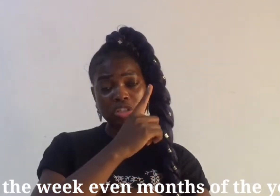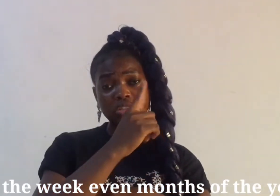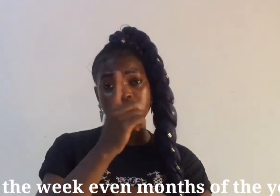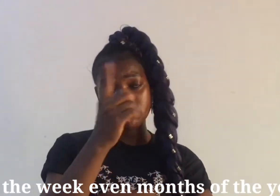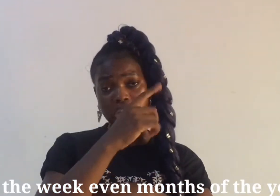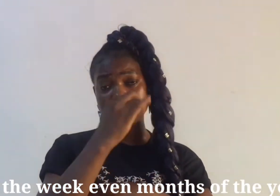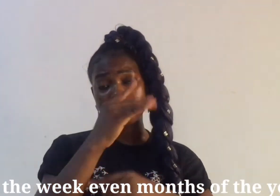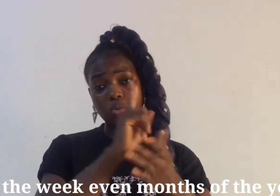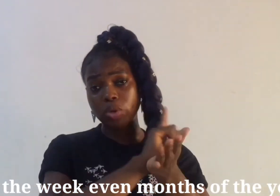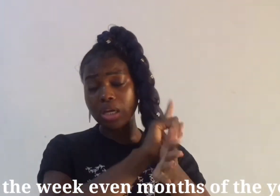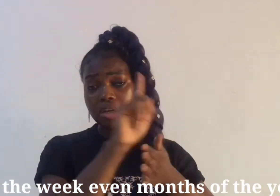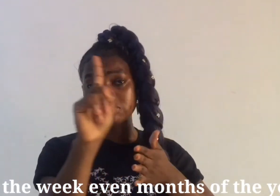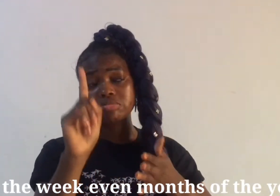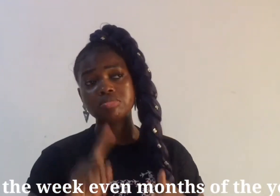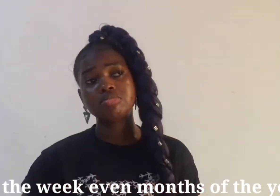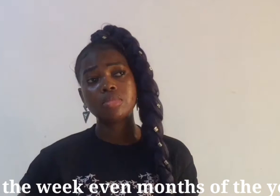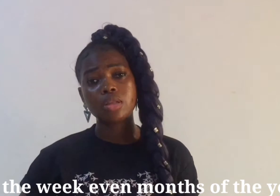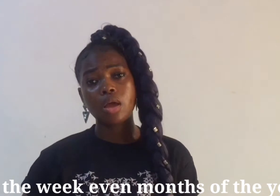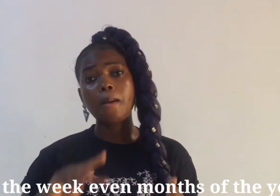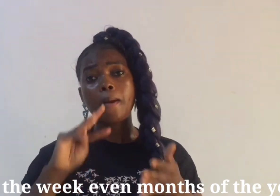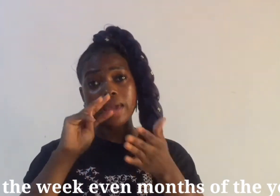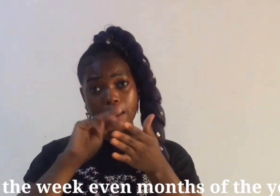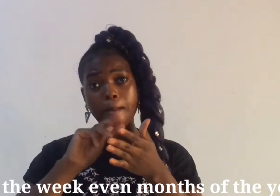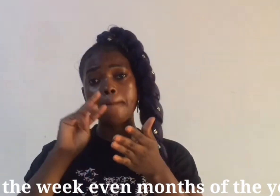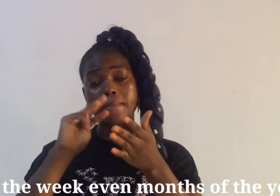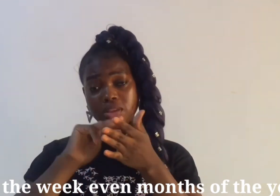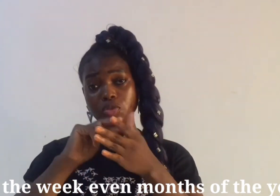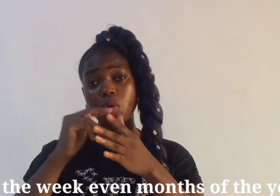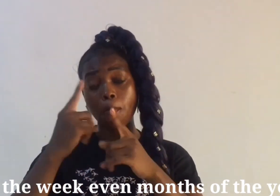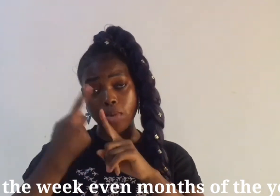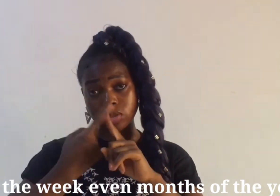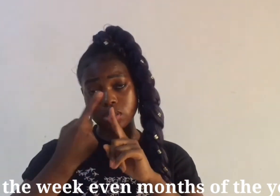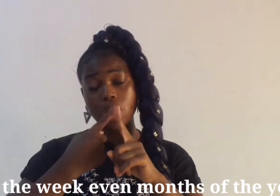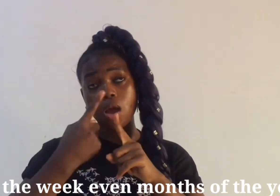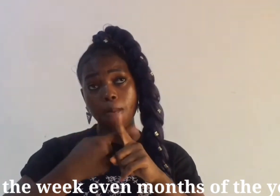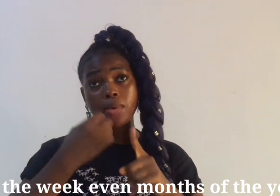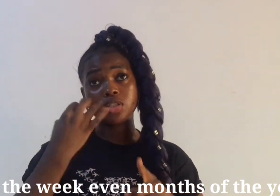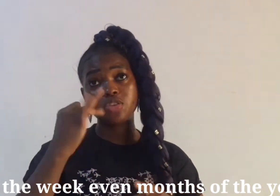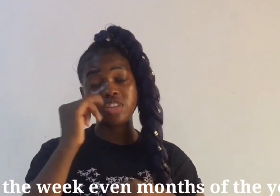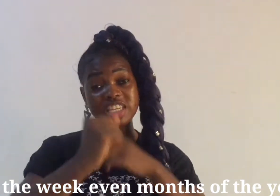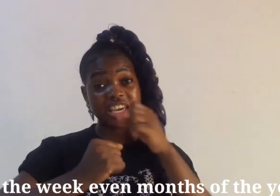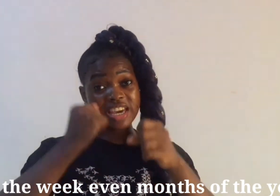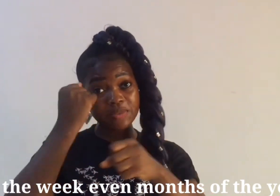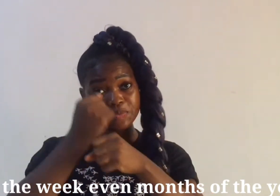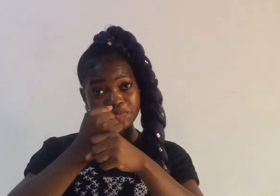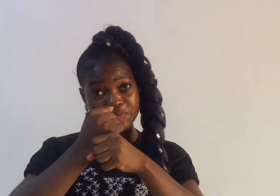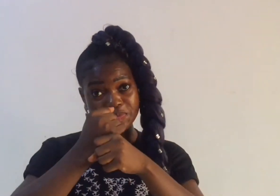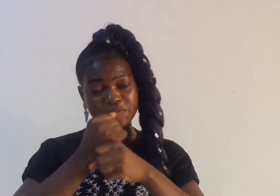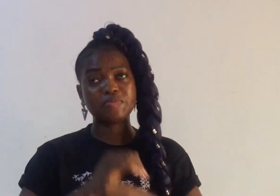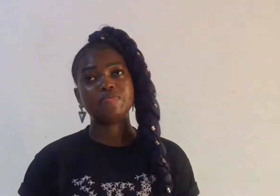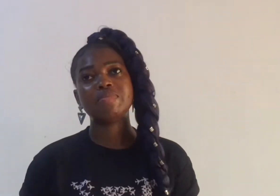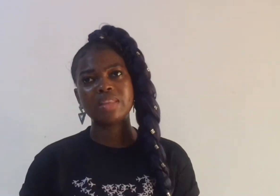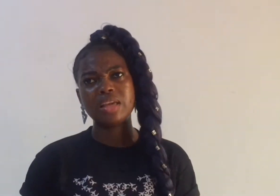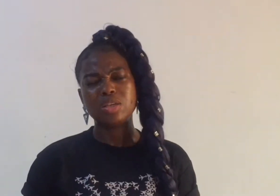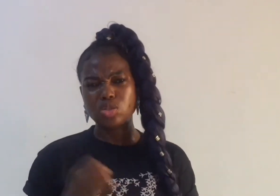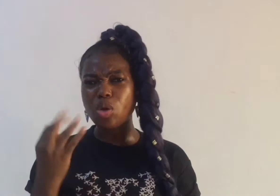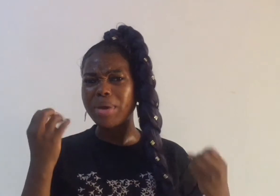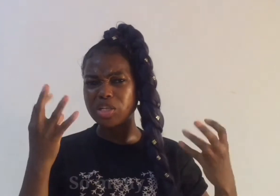days of the week yeah even months months of the year so many